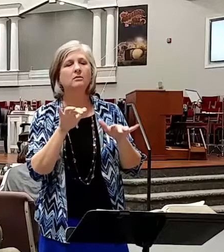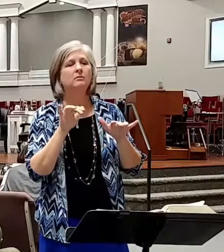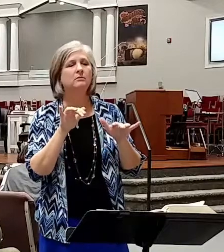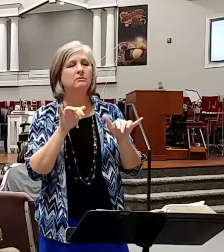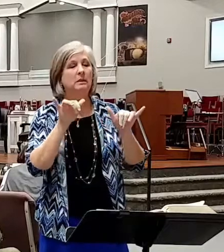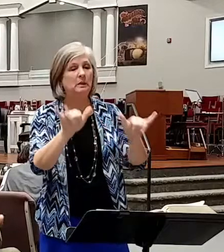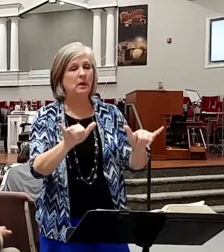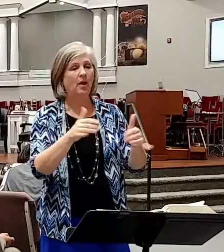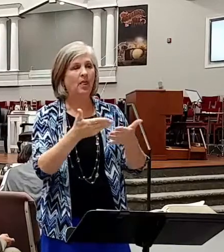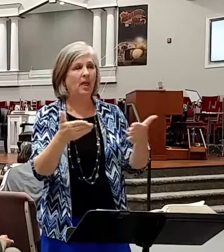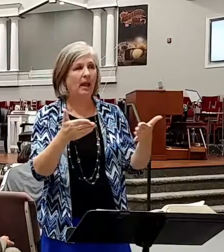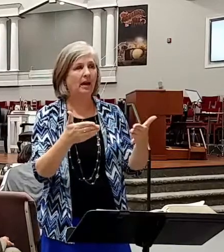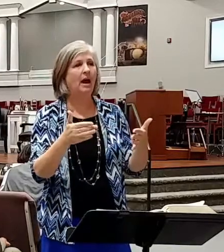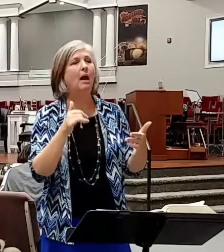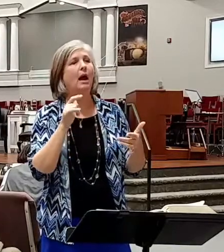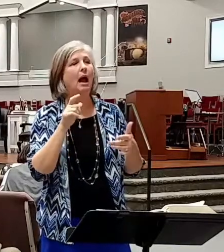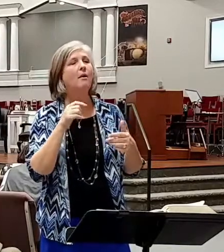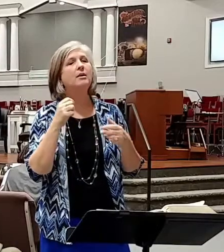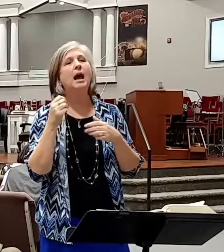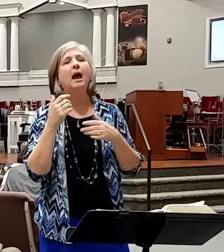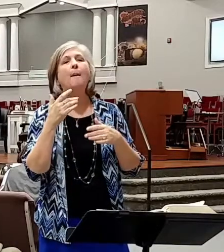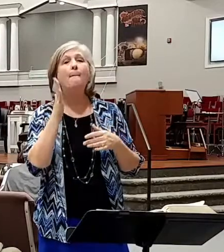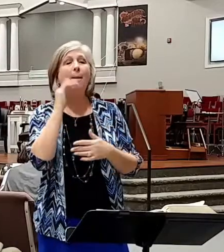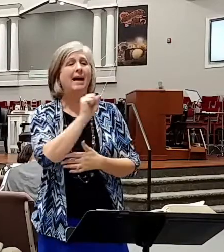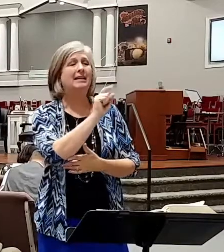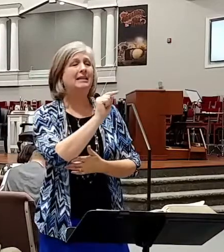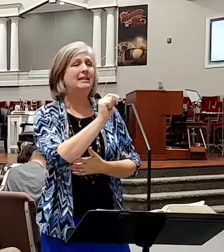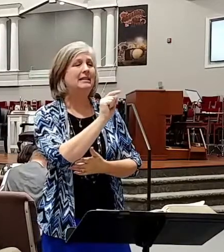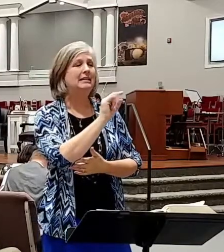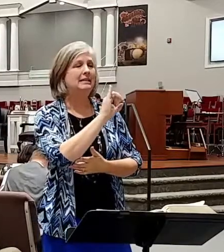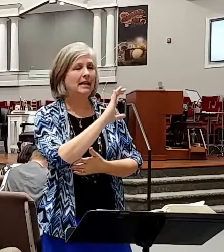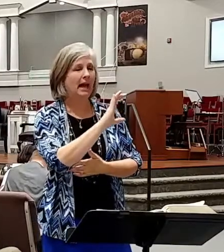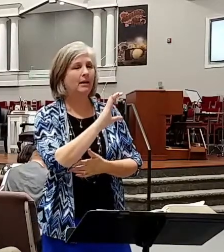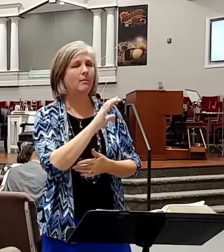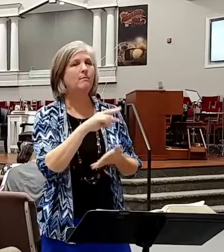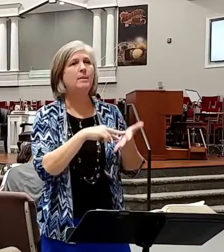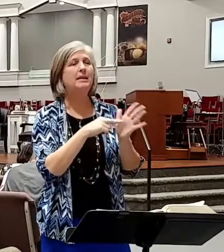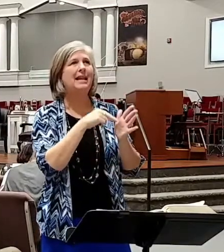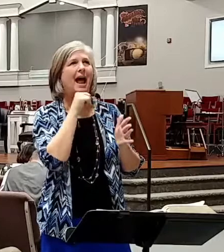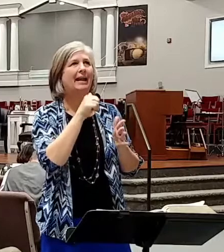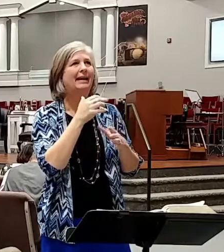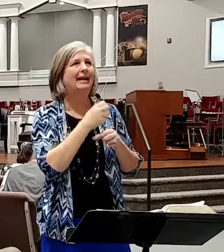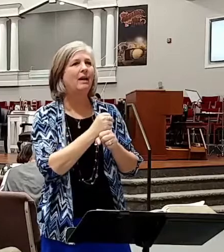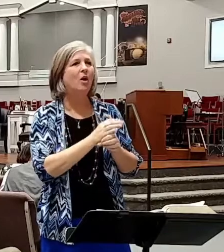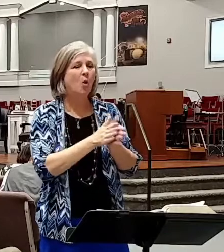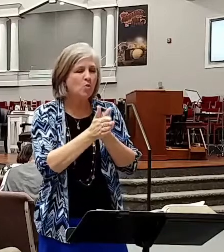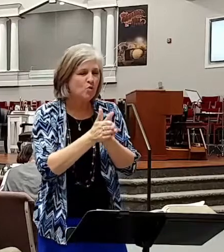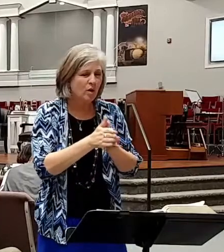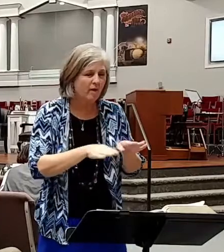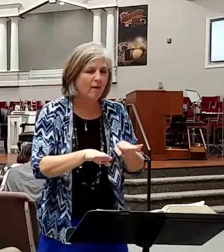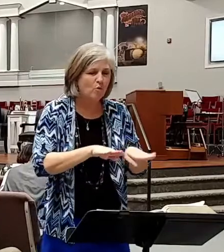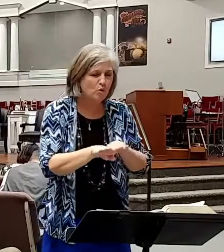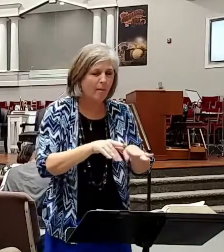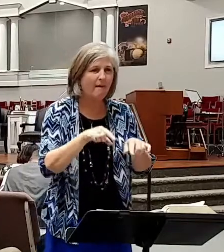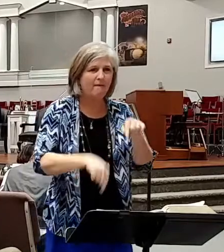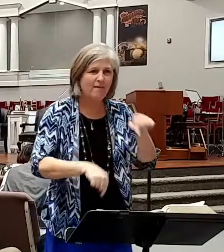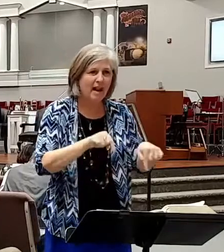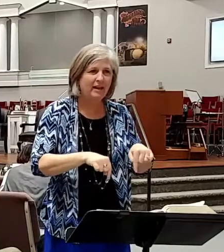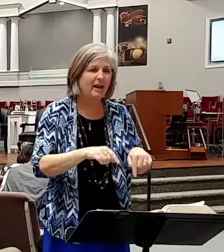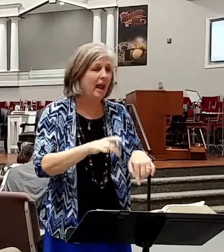it is a dynamic thing by static I mean not that it creates static when you rub your feet on the carpet and touch somebody and it shocks them we all know that kind